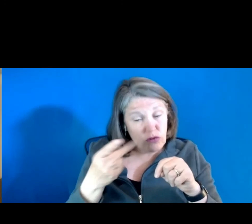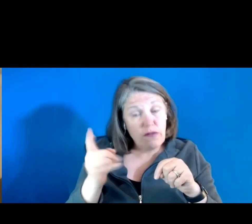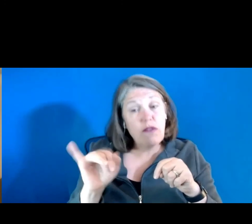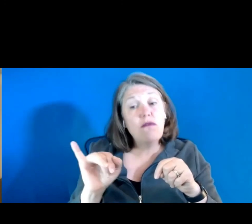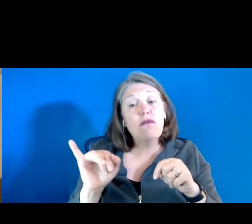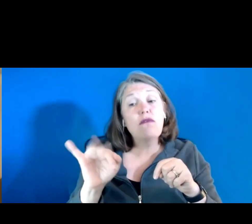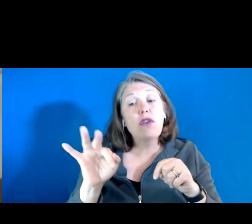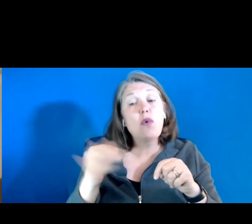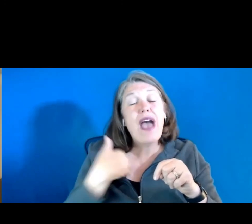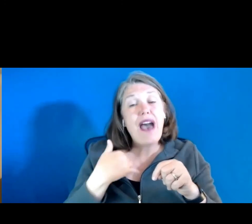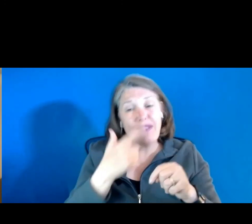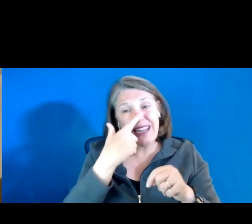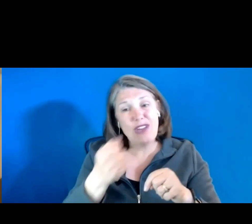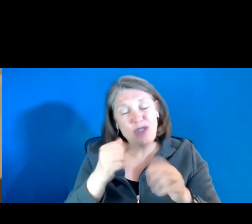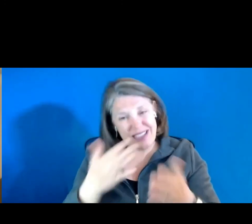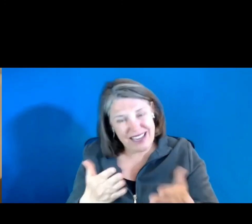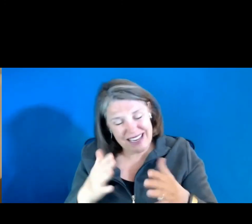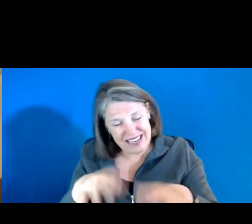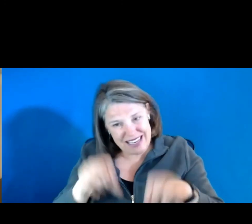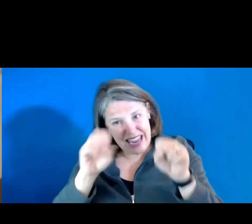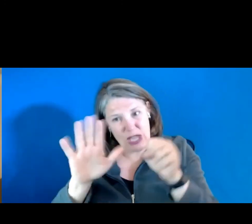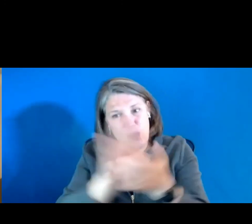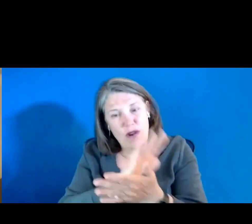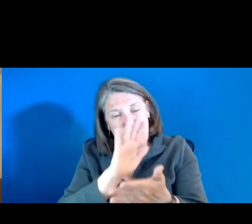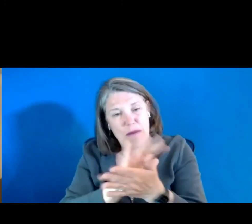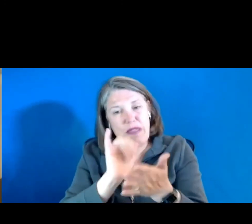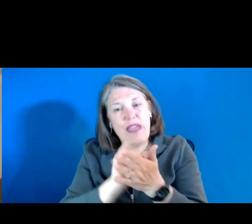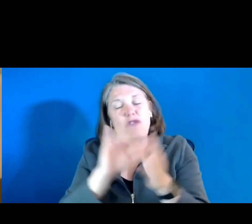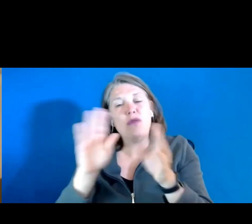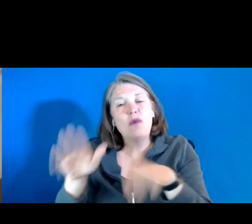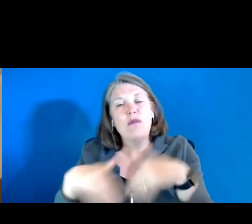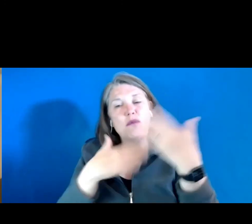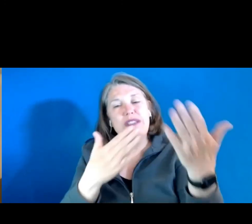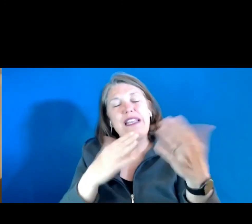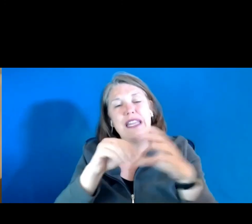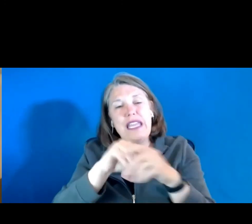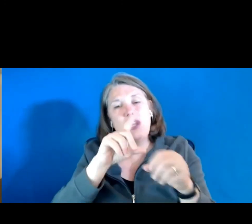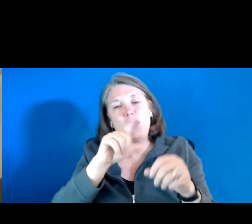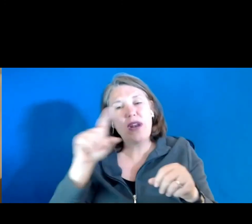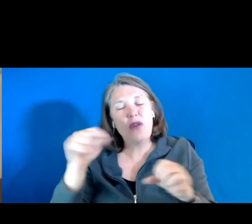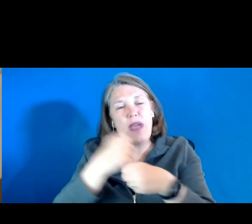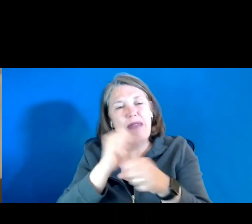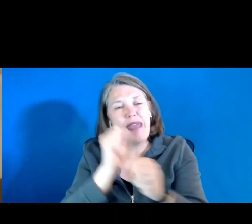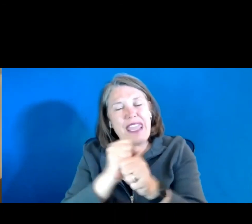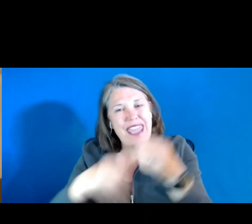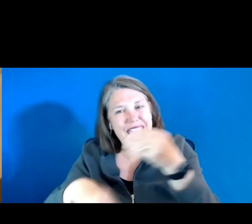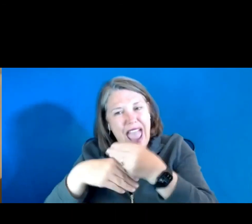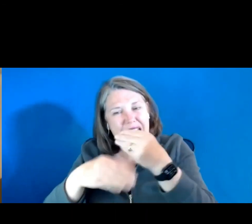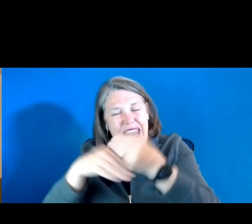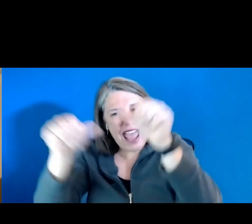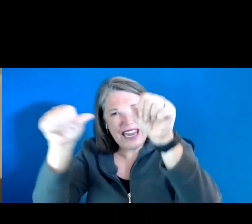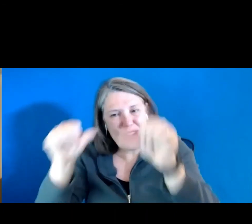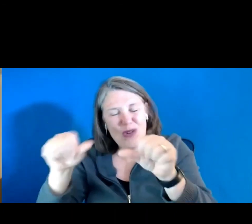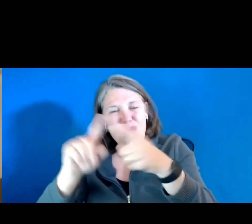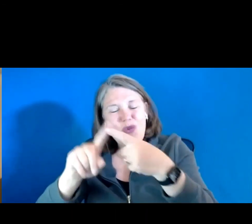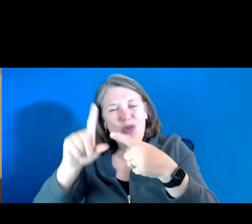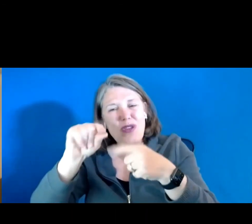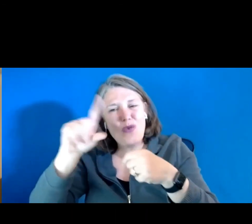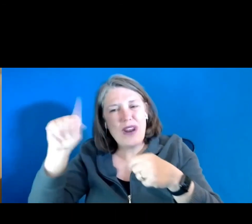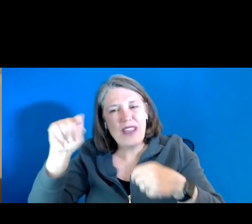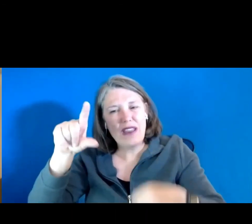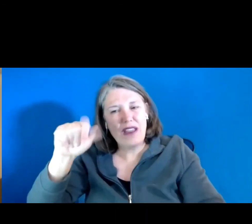going to present in 2020, uh, and constructing it and adding it to the 2020 gallery,